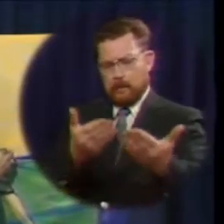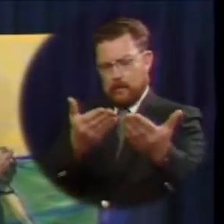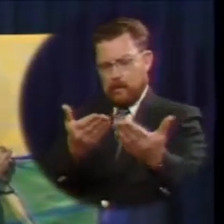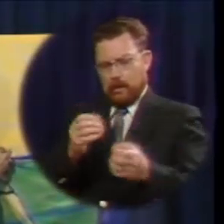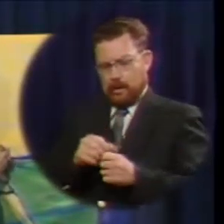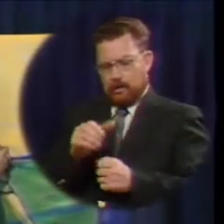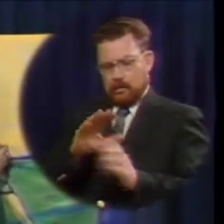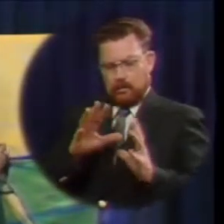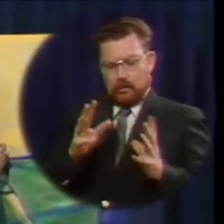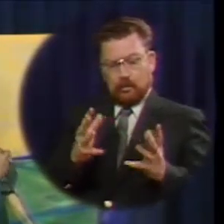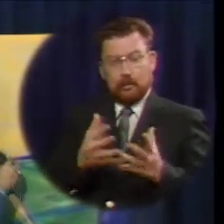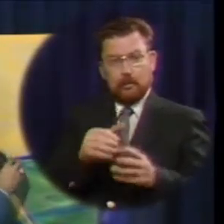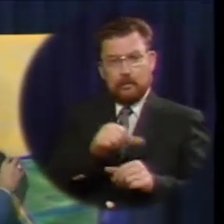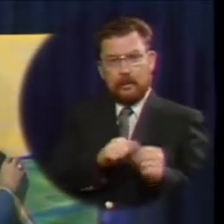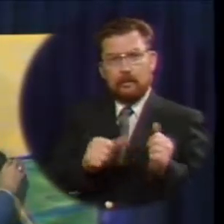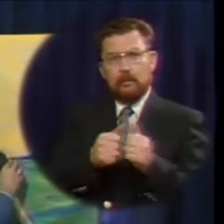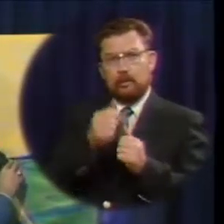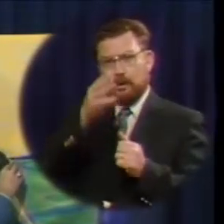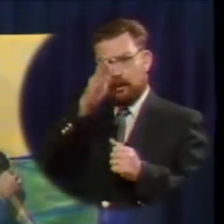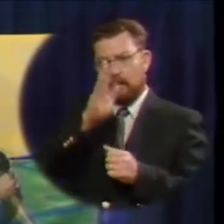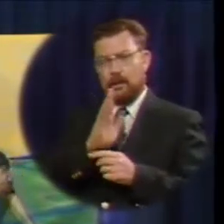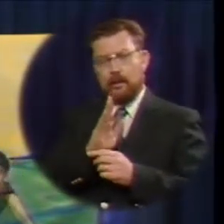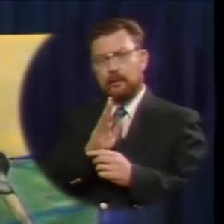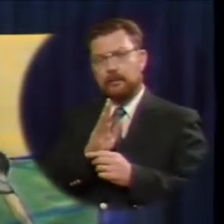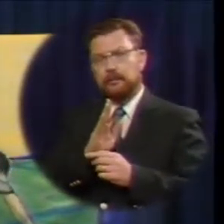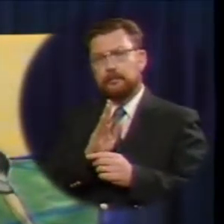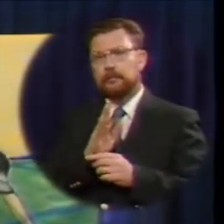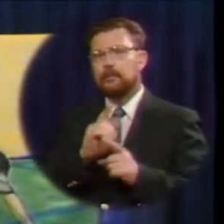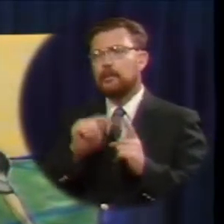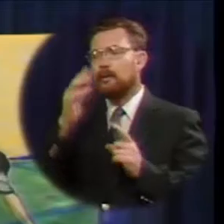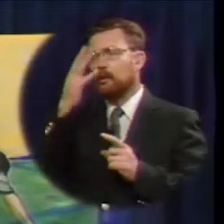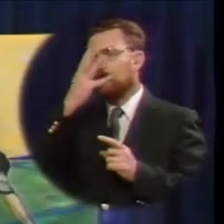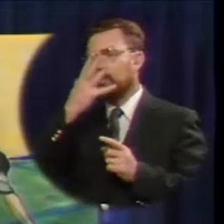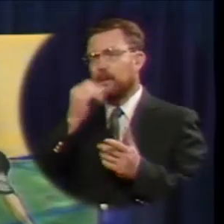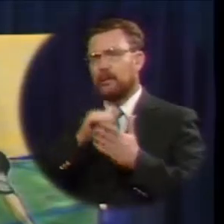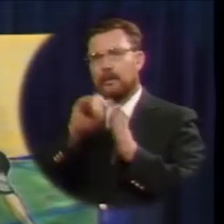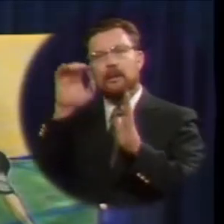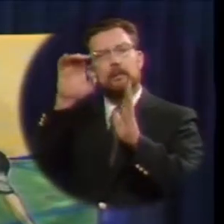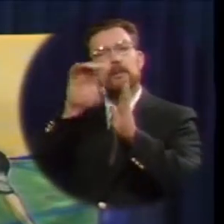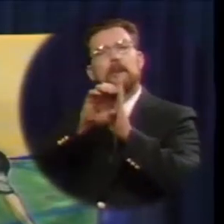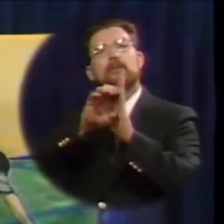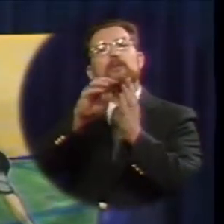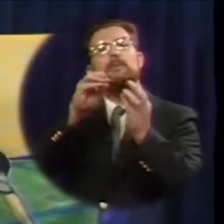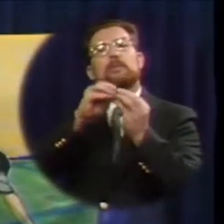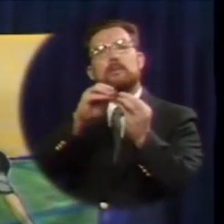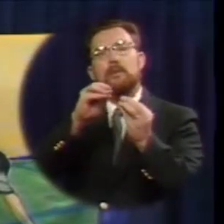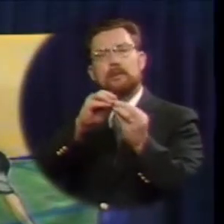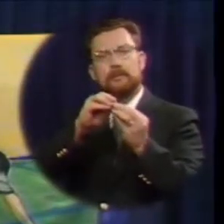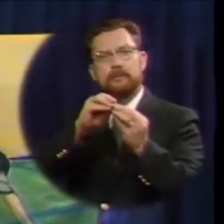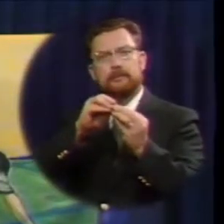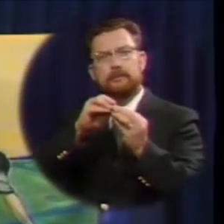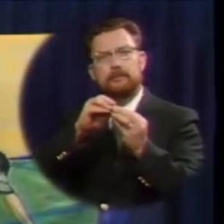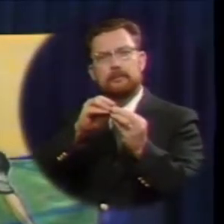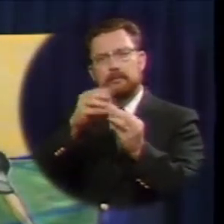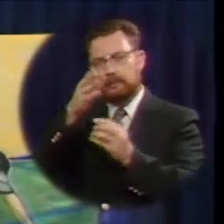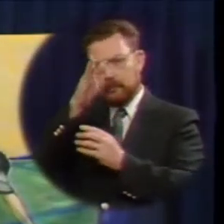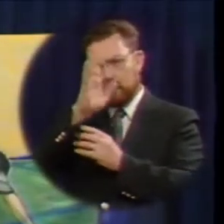fold of god but the beauty of this parable goes even further god loves you